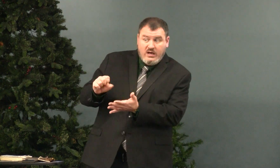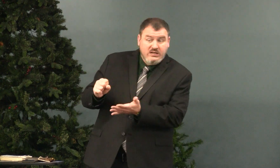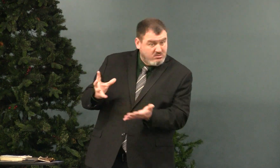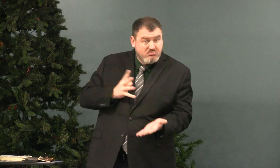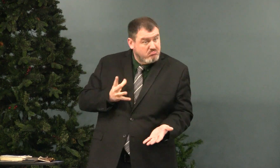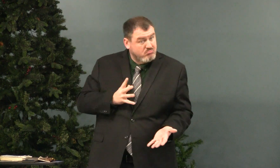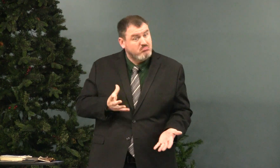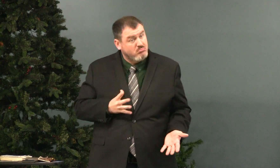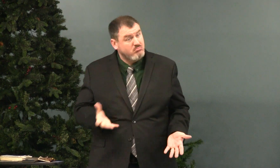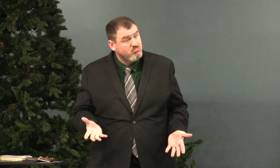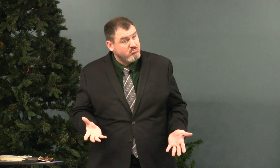Call it what it is.